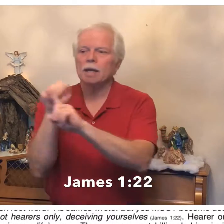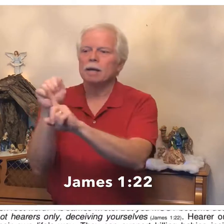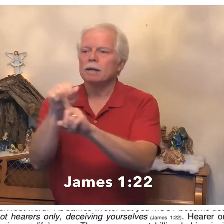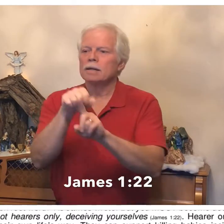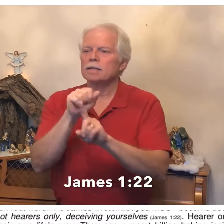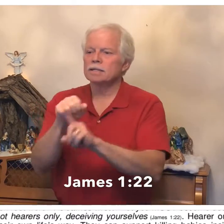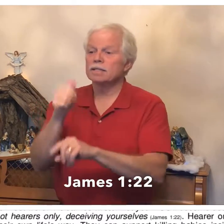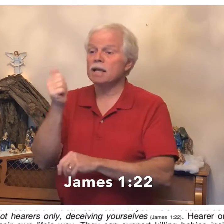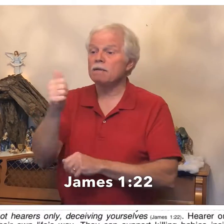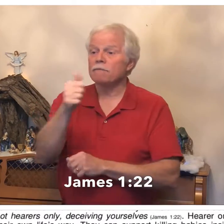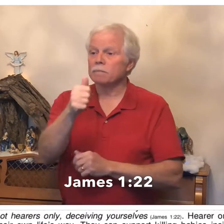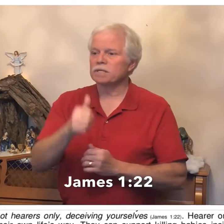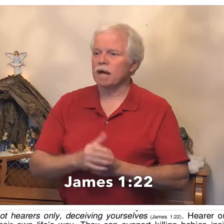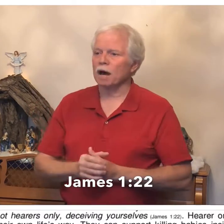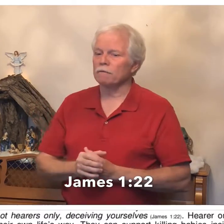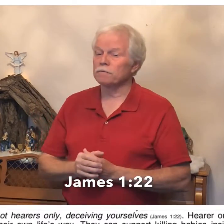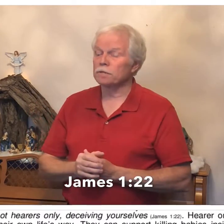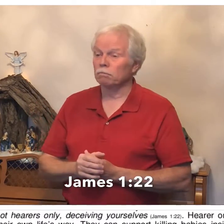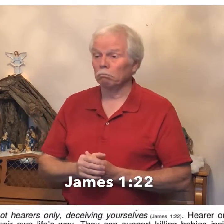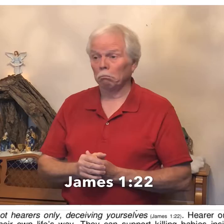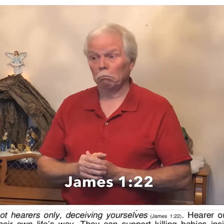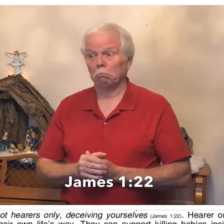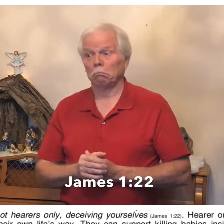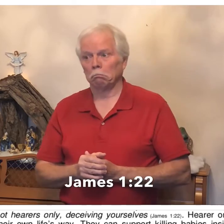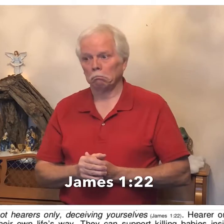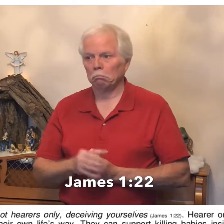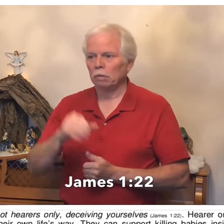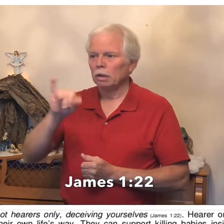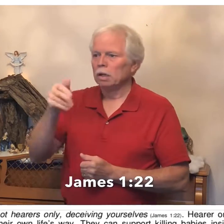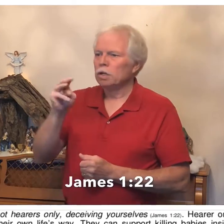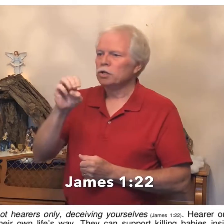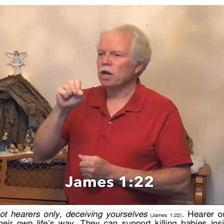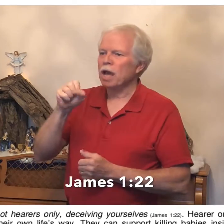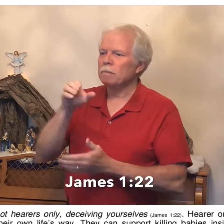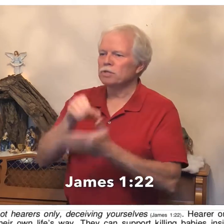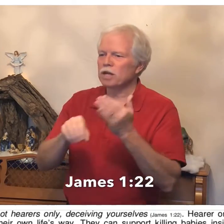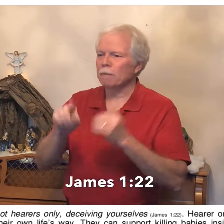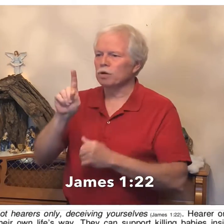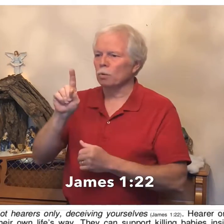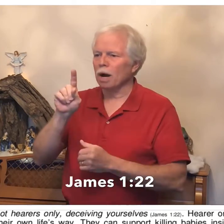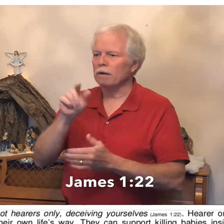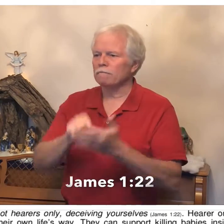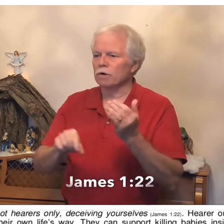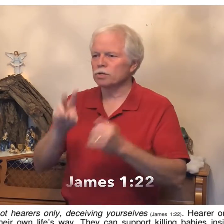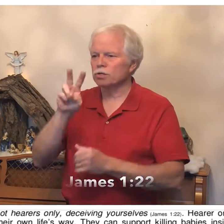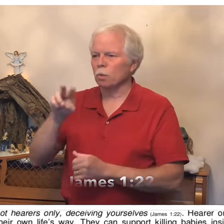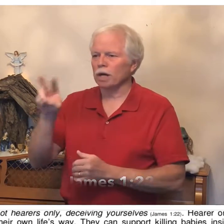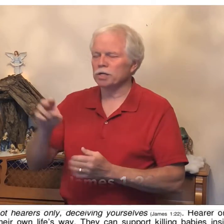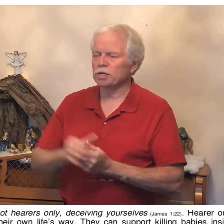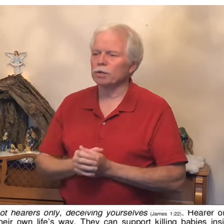deceive themselves. James chapter 1 verse 22.